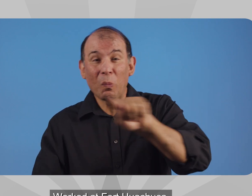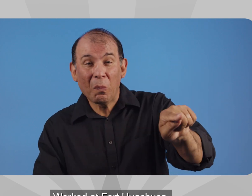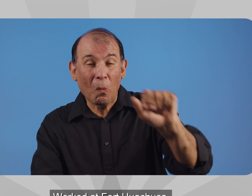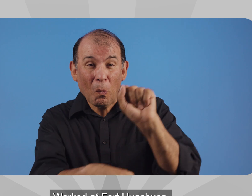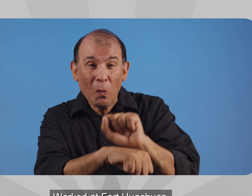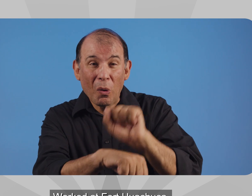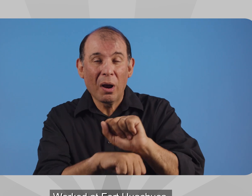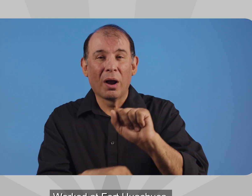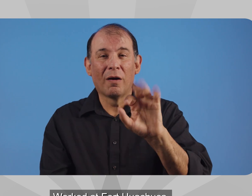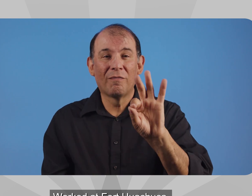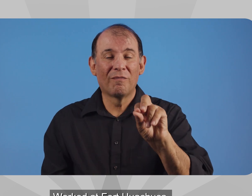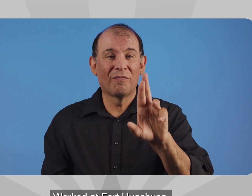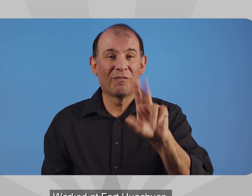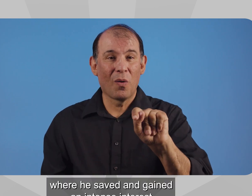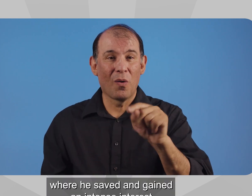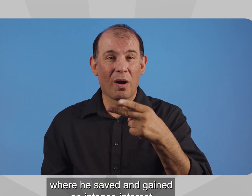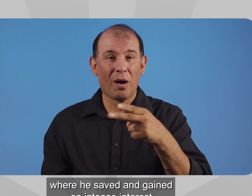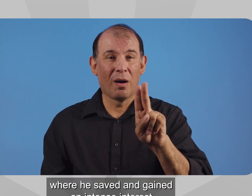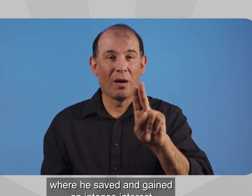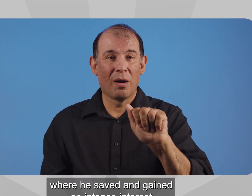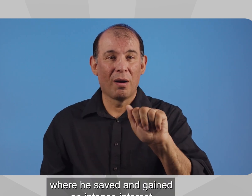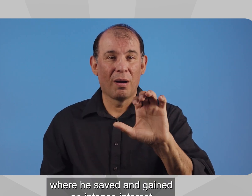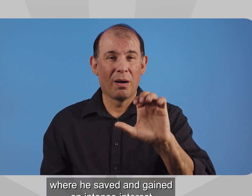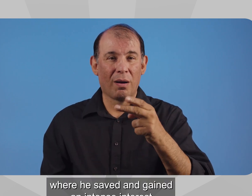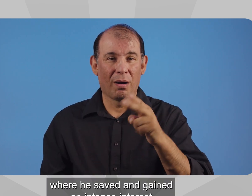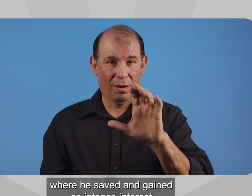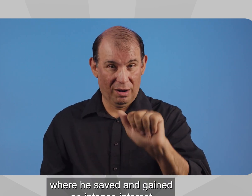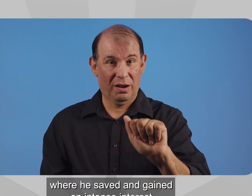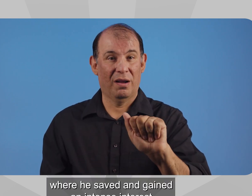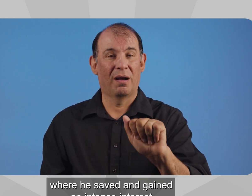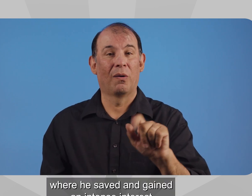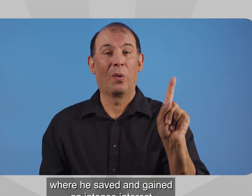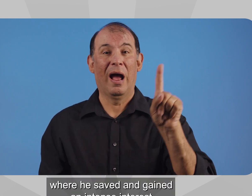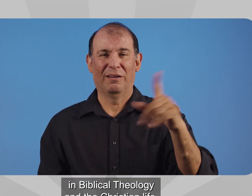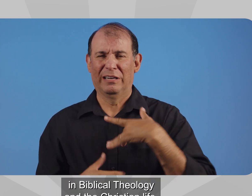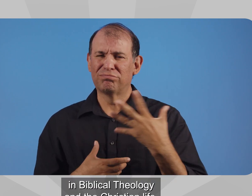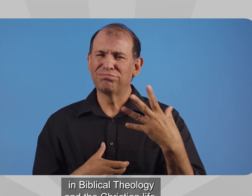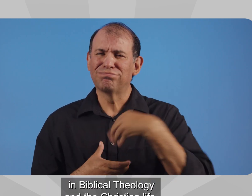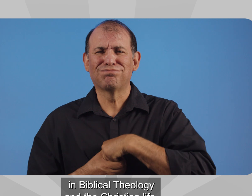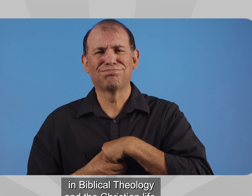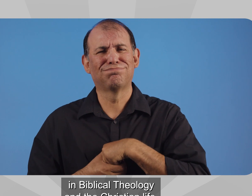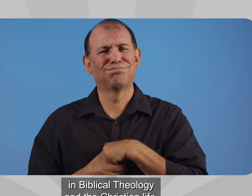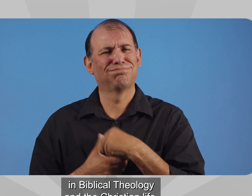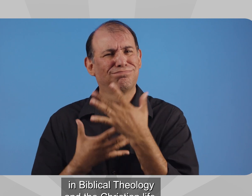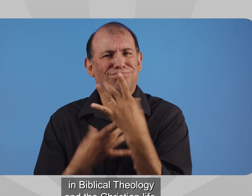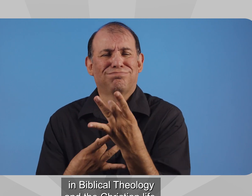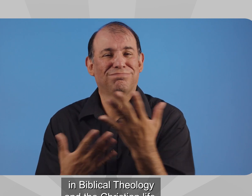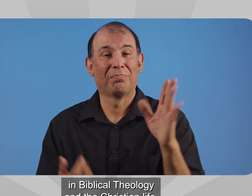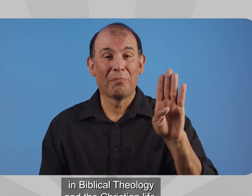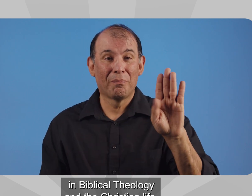Worked at Fort Huachuca where he saved and gained an intense interest in biblical theology